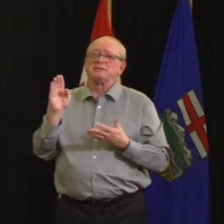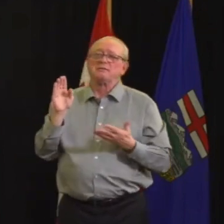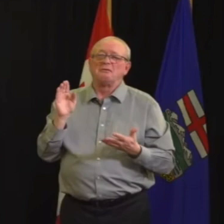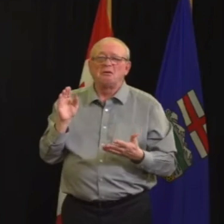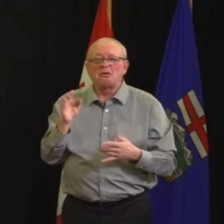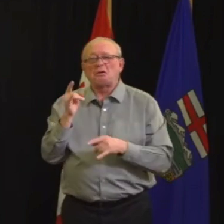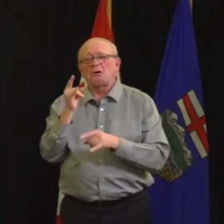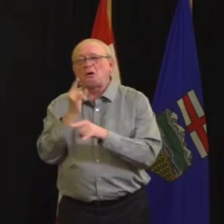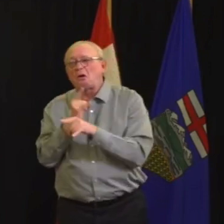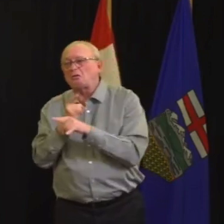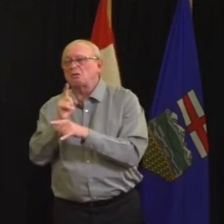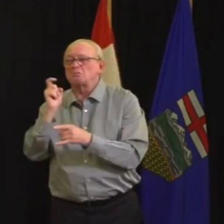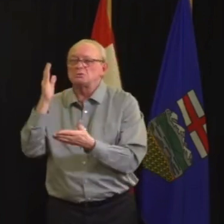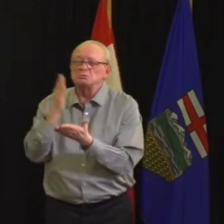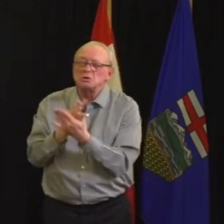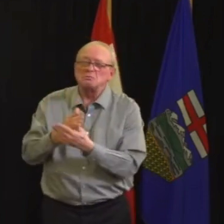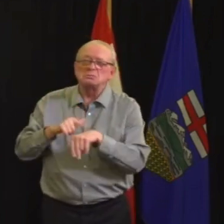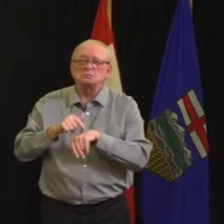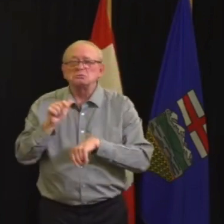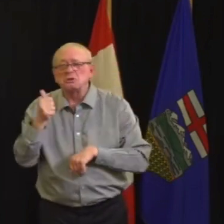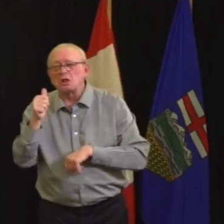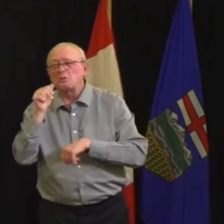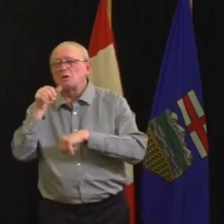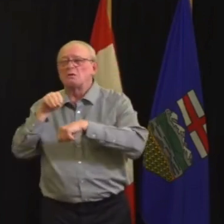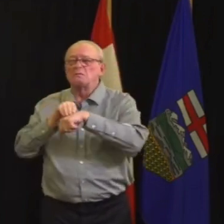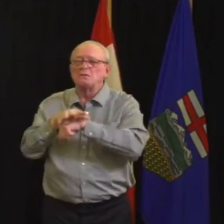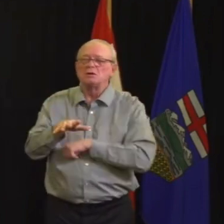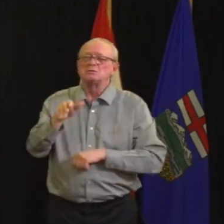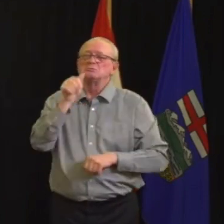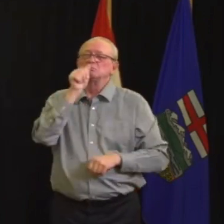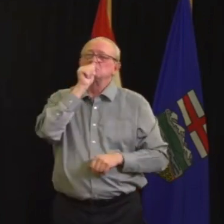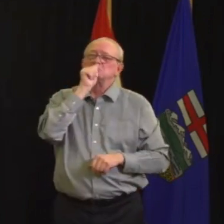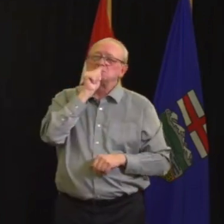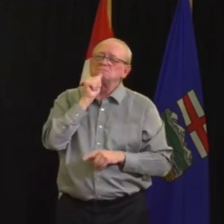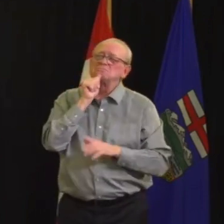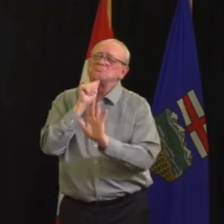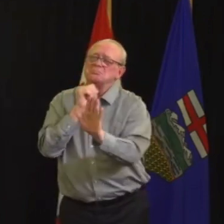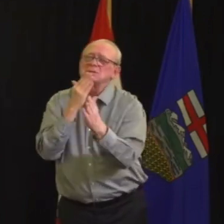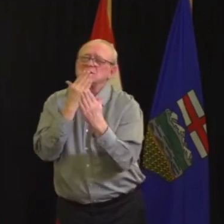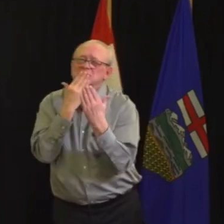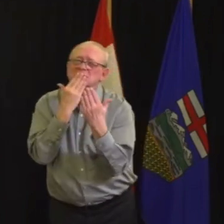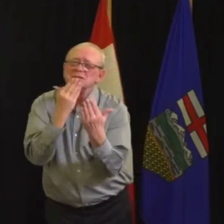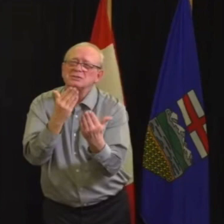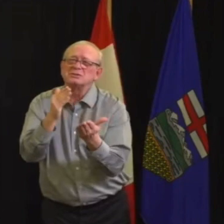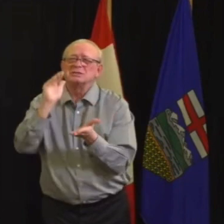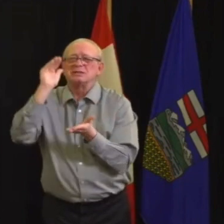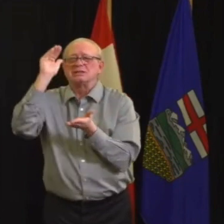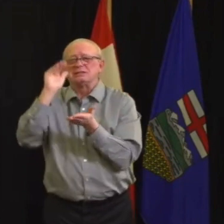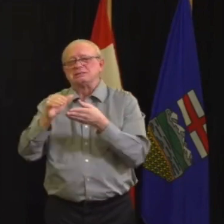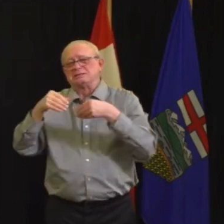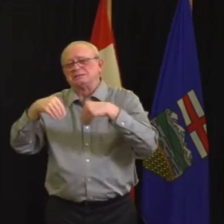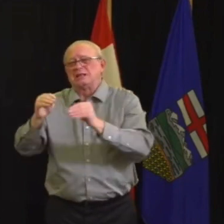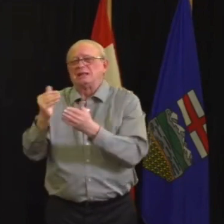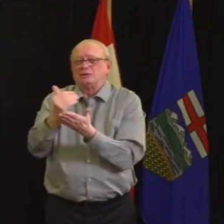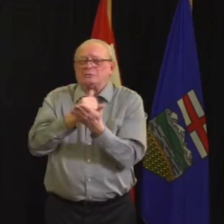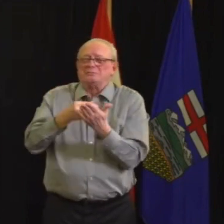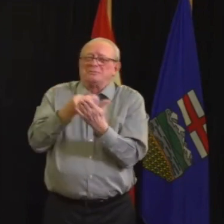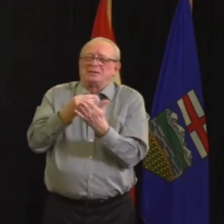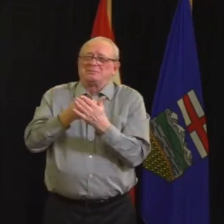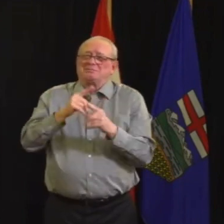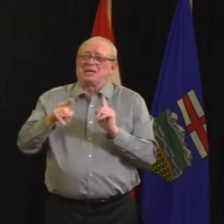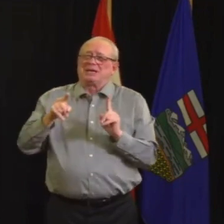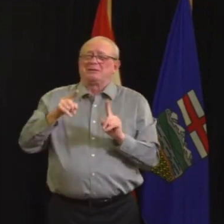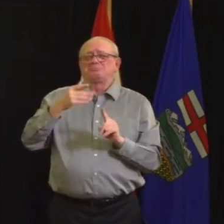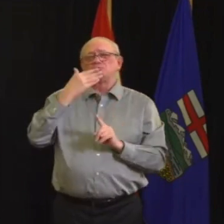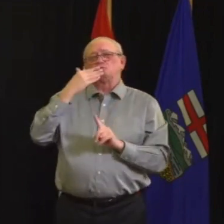reiterate the importance of finding other ways to be active in the next two weeks for those whose fitness or creative activities are paused.